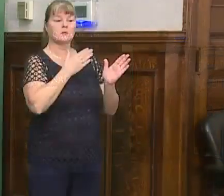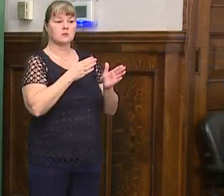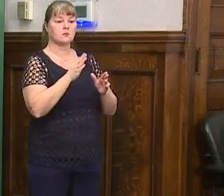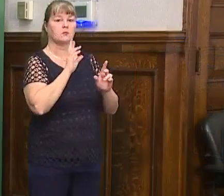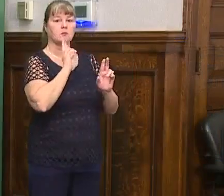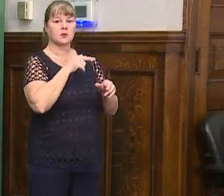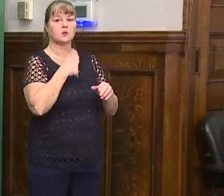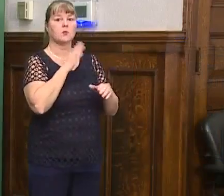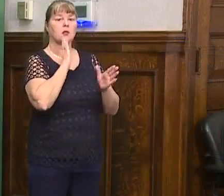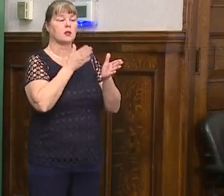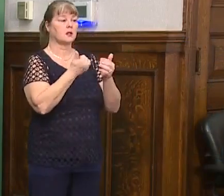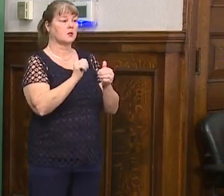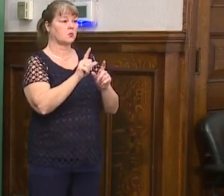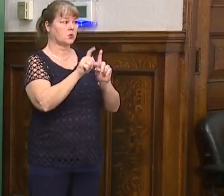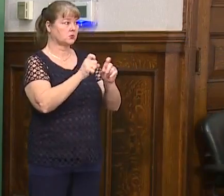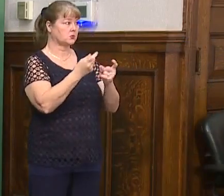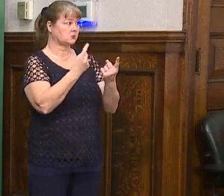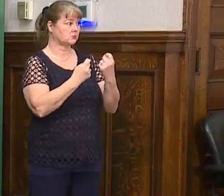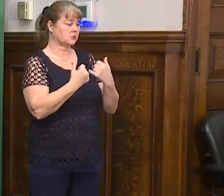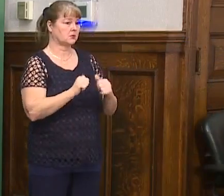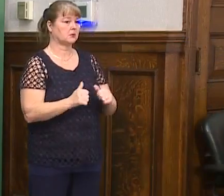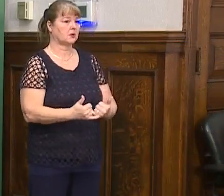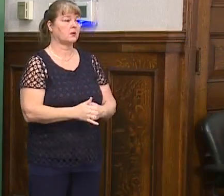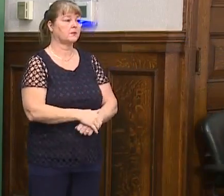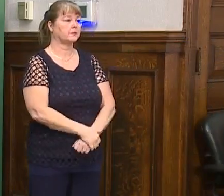I will entertain any questions at this time.